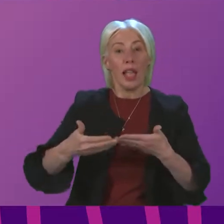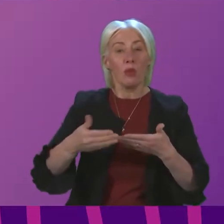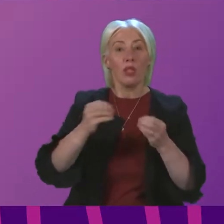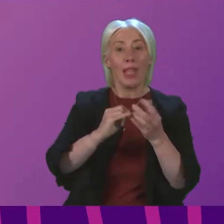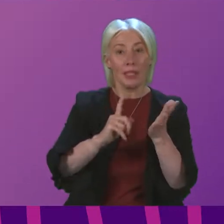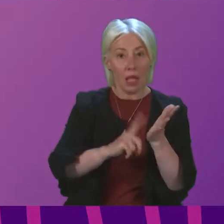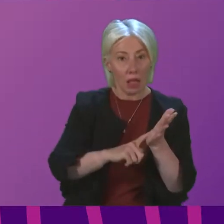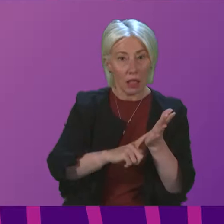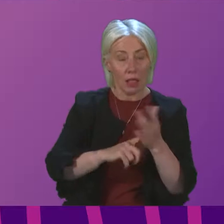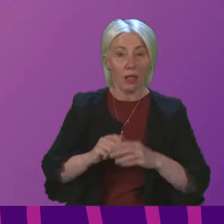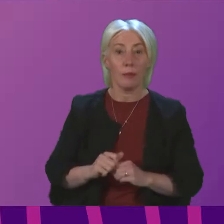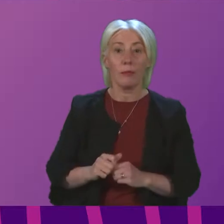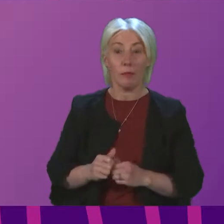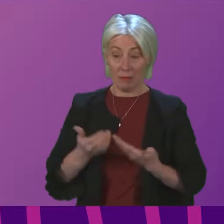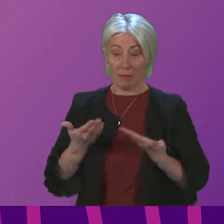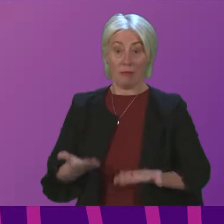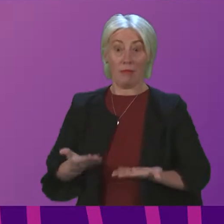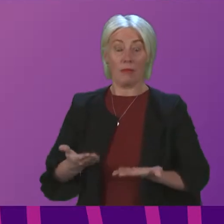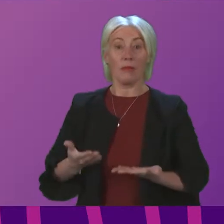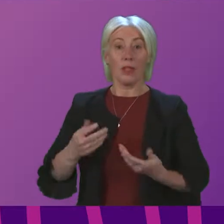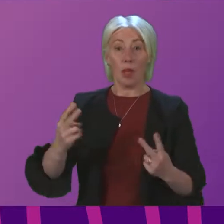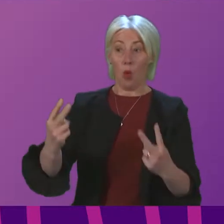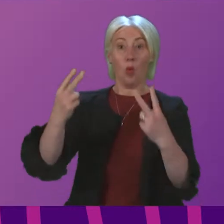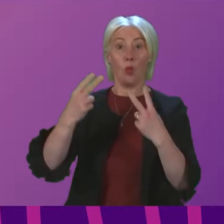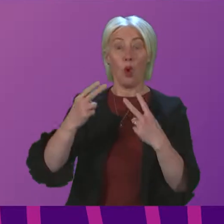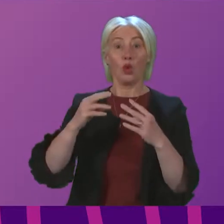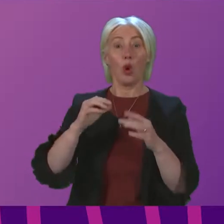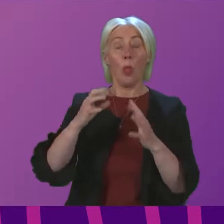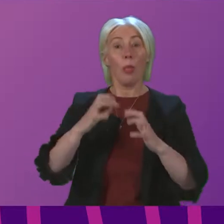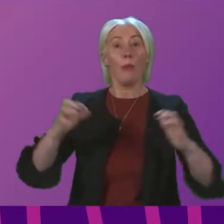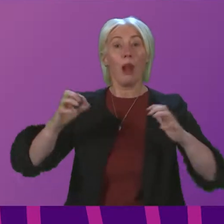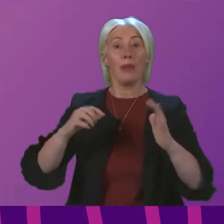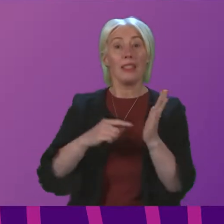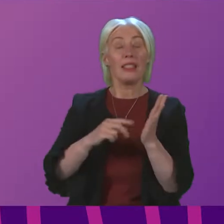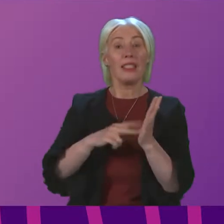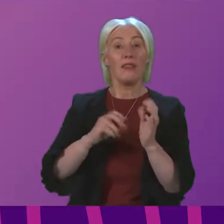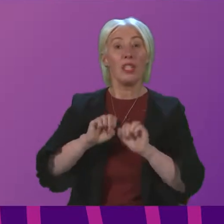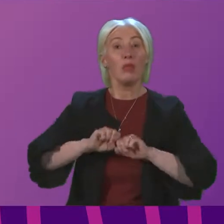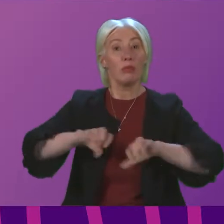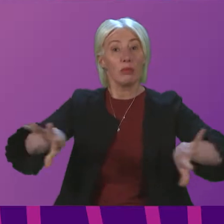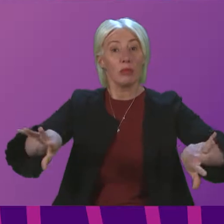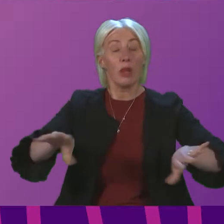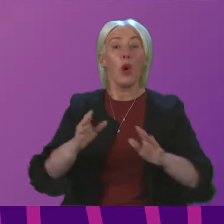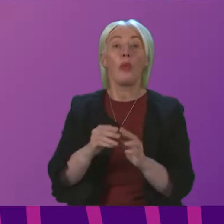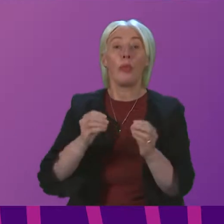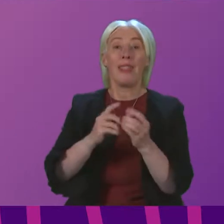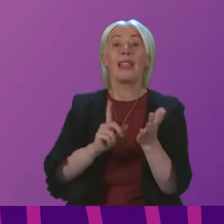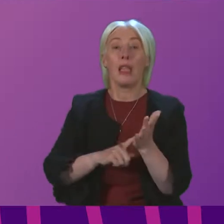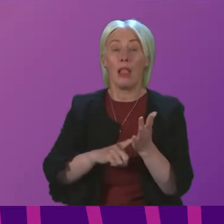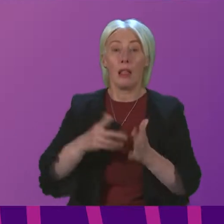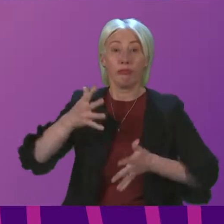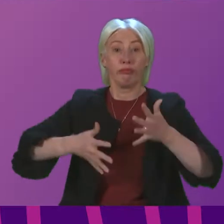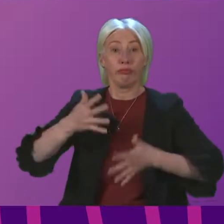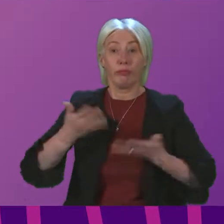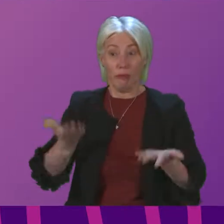also highlight that this is currently available to watch on the Parliament's channel with the Scottish Parliament's BSL channel for